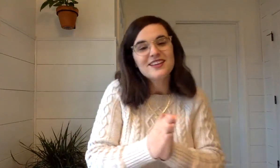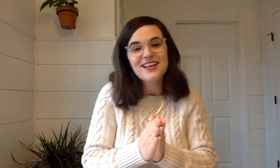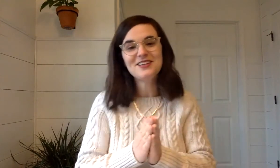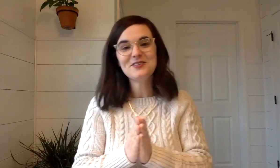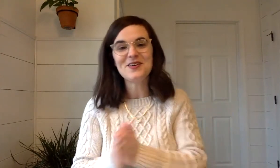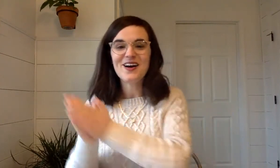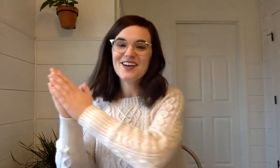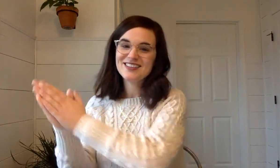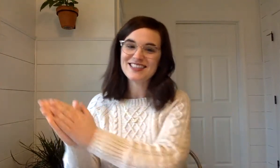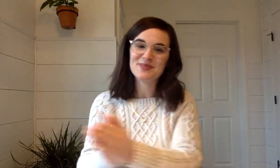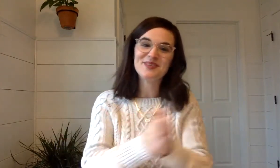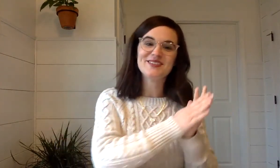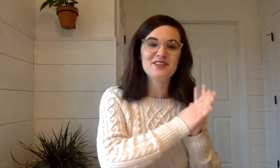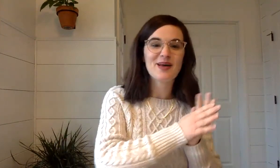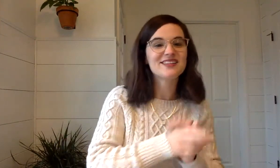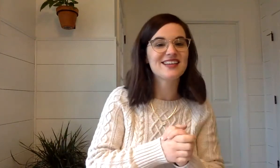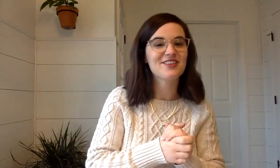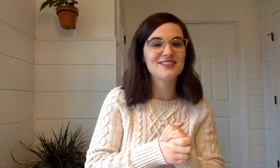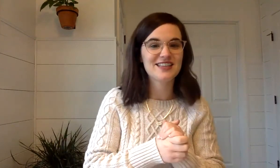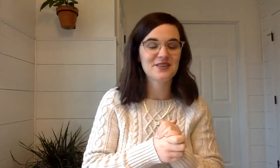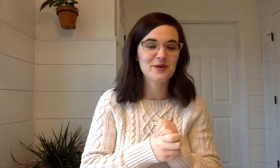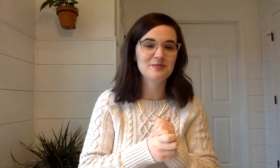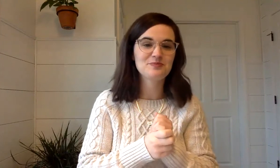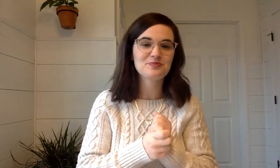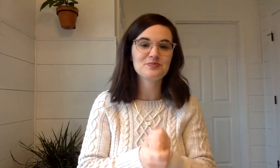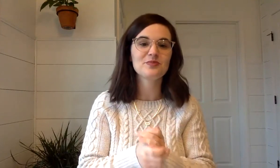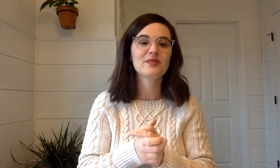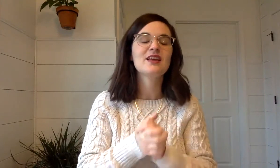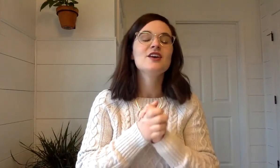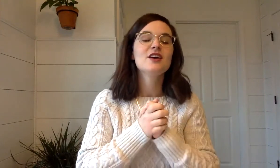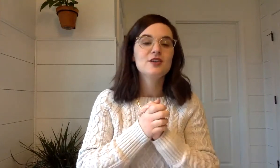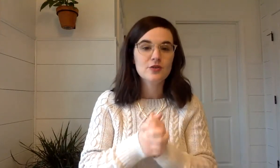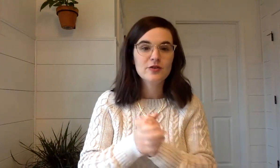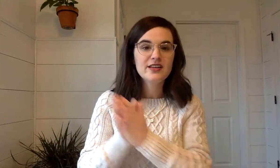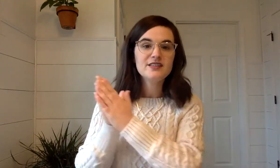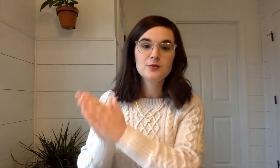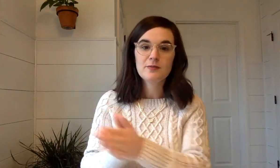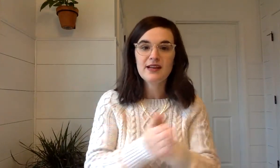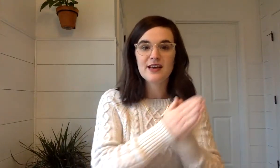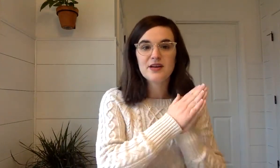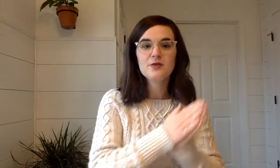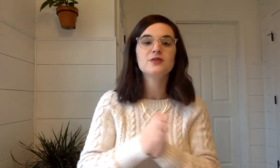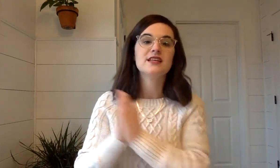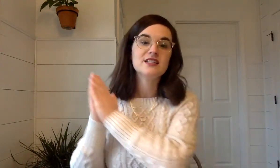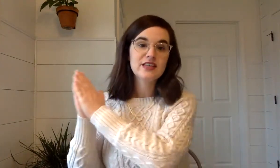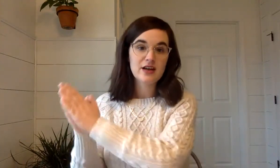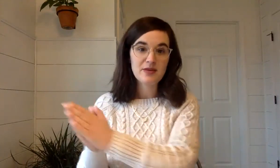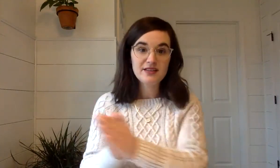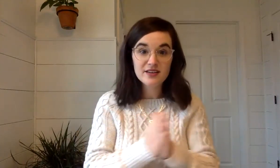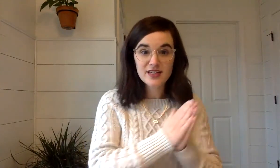Then, you know, I always like to put those sounds back together to say the word. Yo voy a decir una palabra. Ustedes van a repetir la